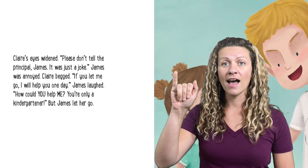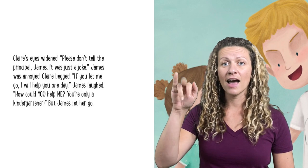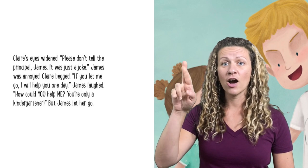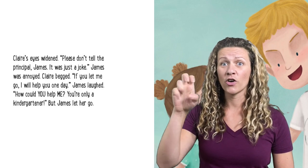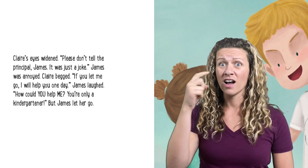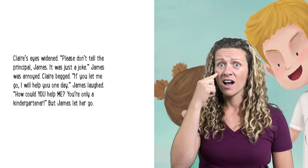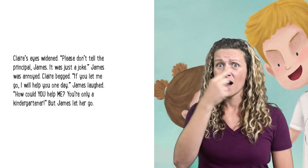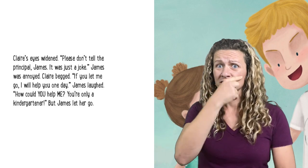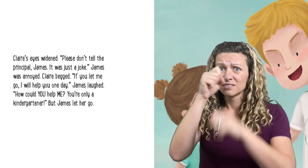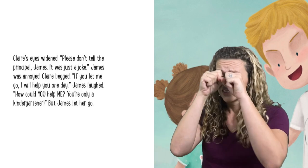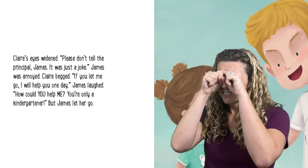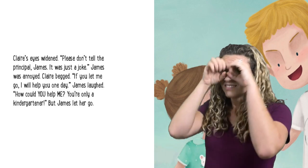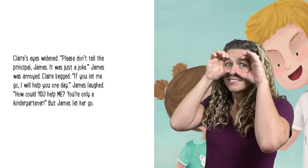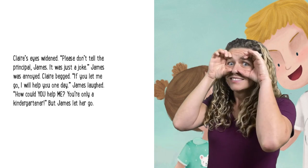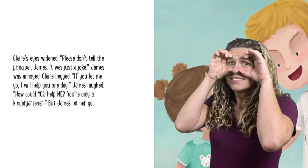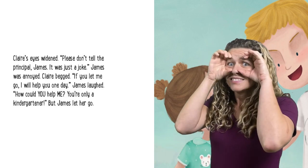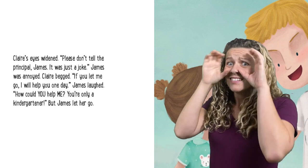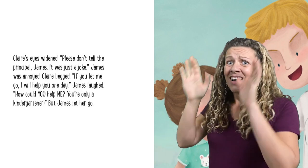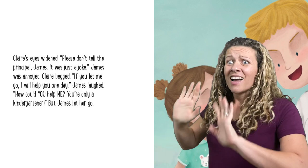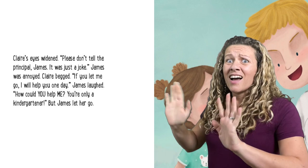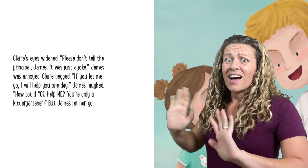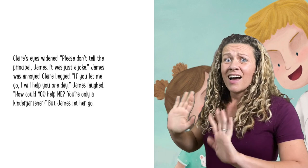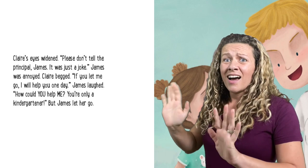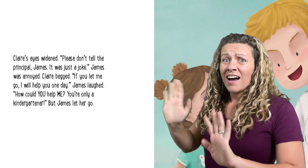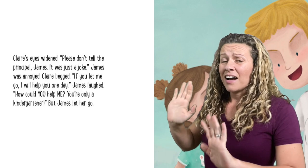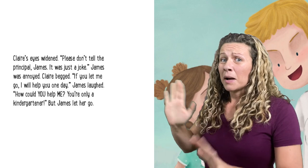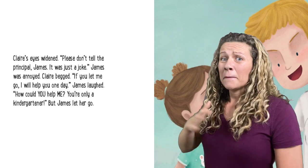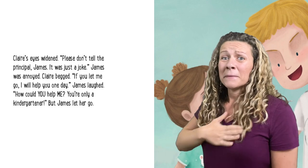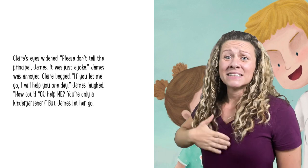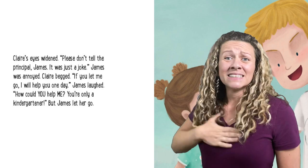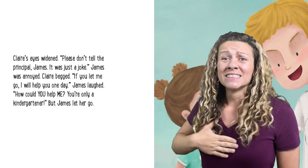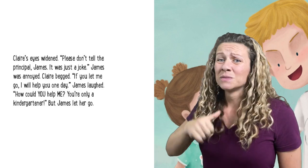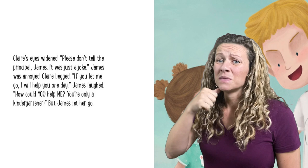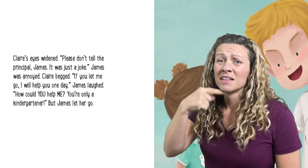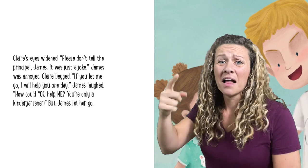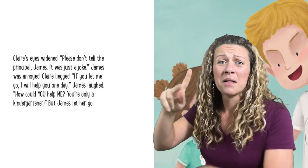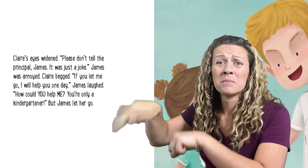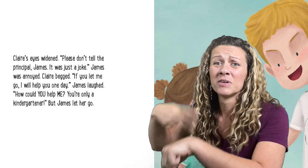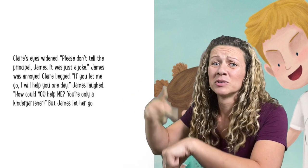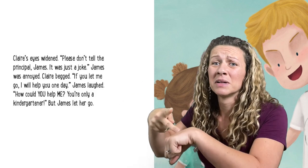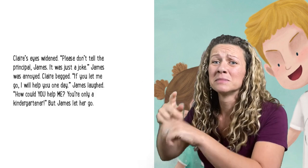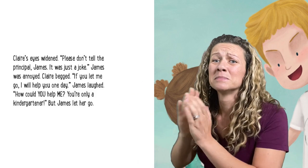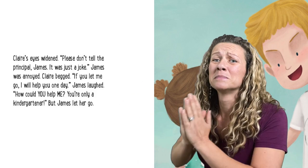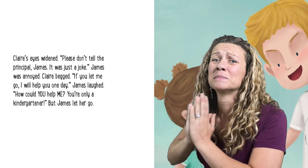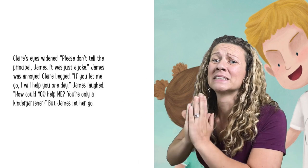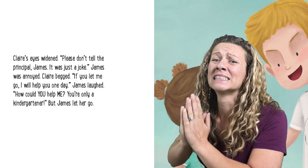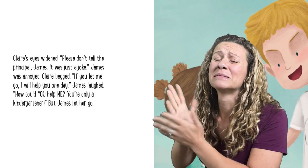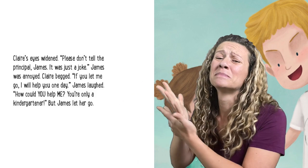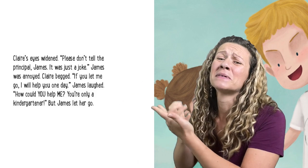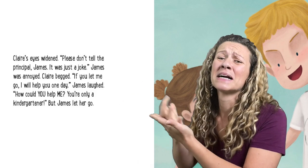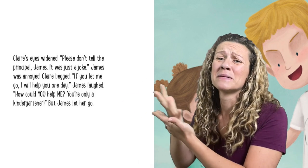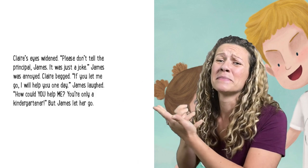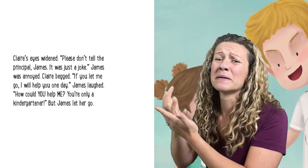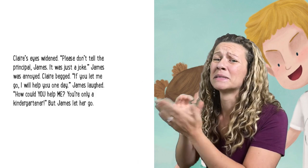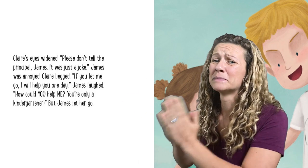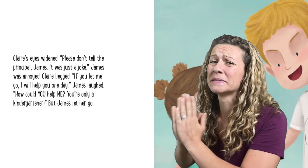Claire's eyes widened. Please! Don't tell the principal, James! It was just a